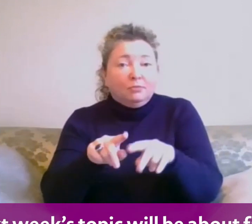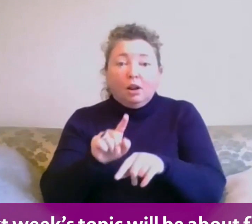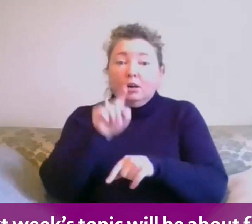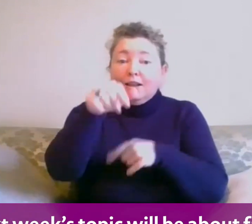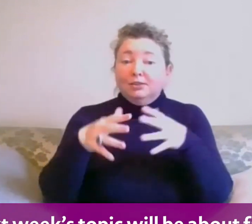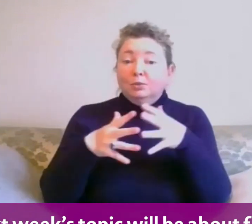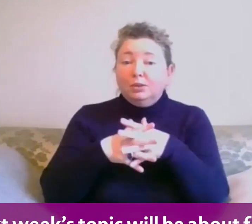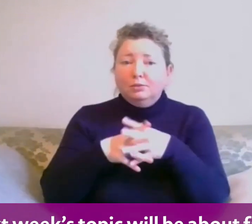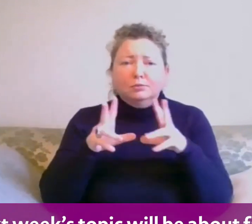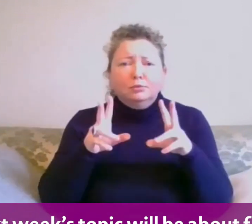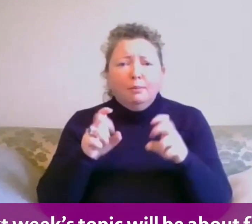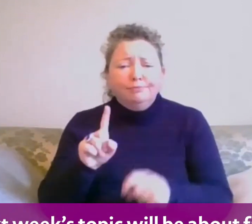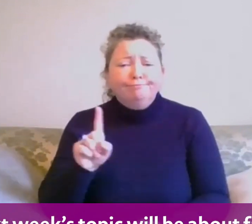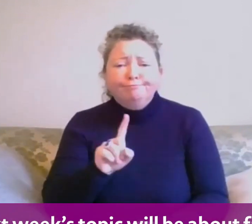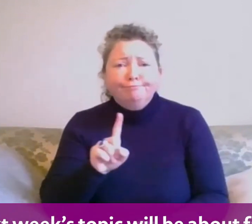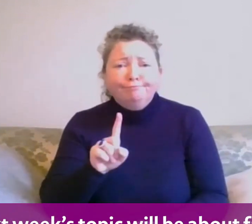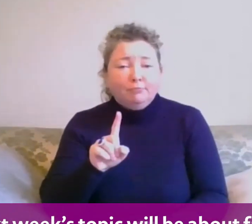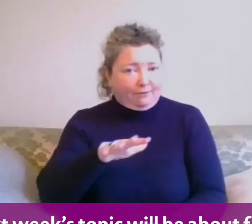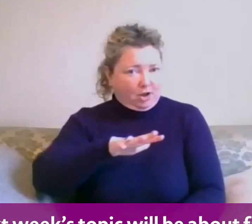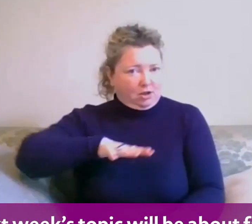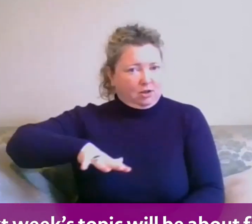Next week's topic will be about family.